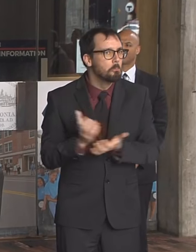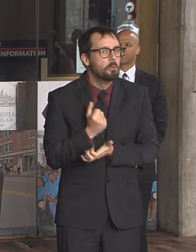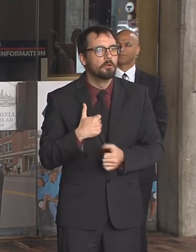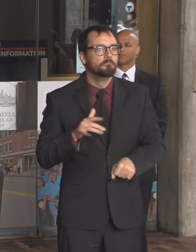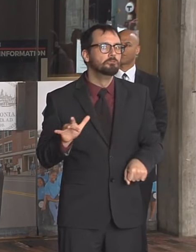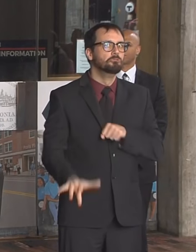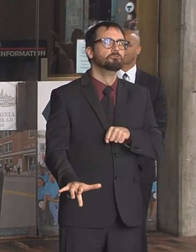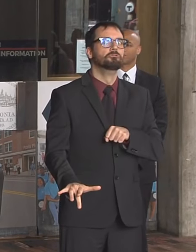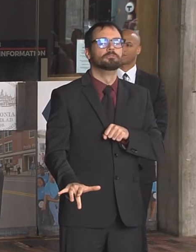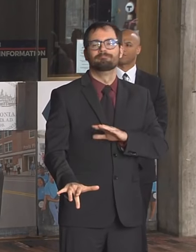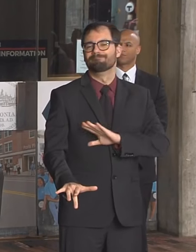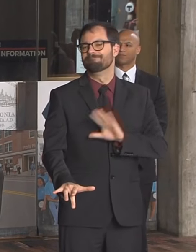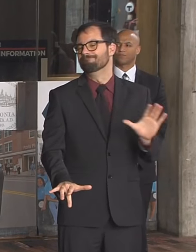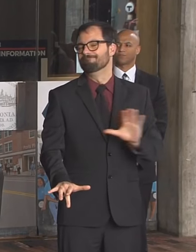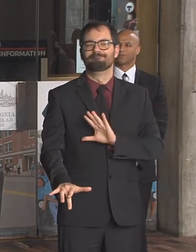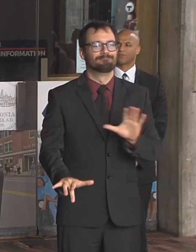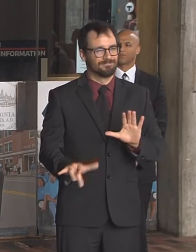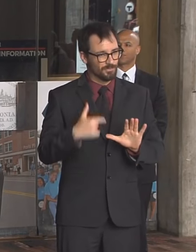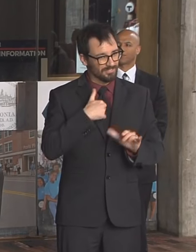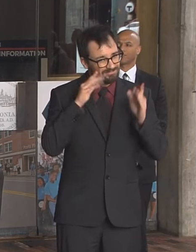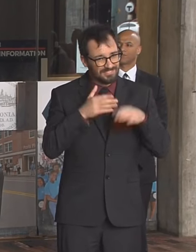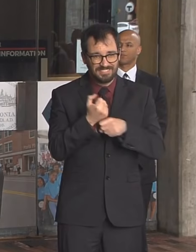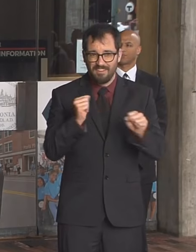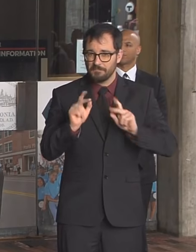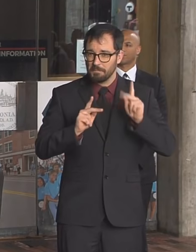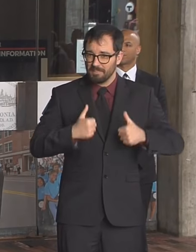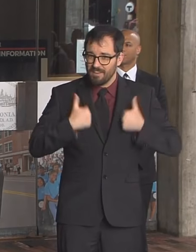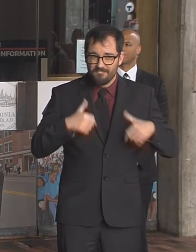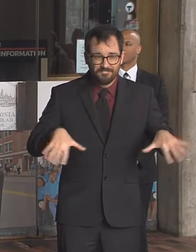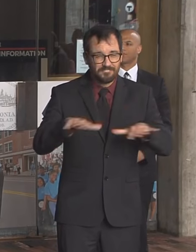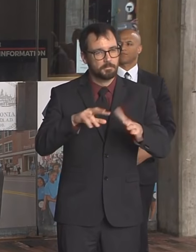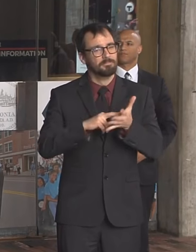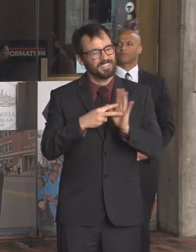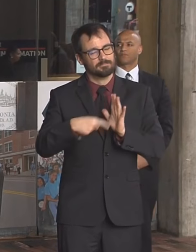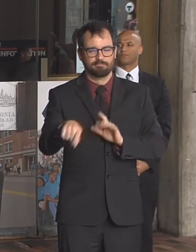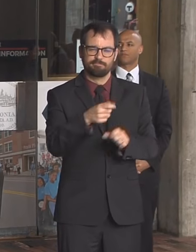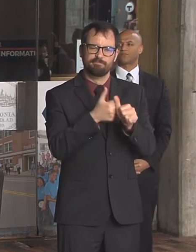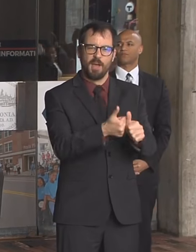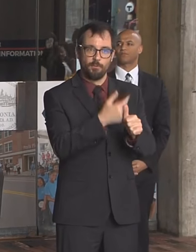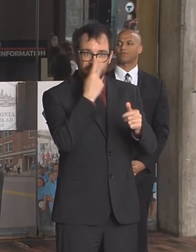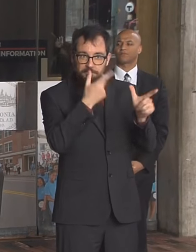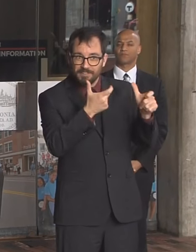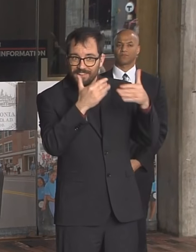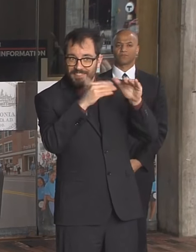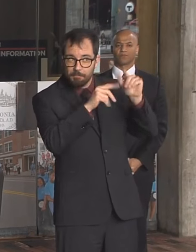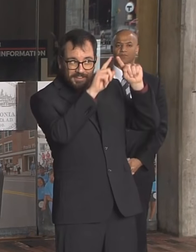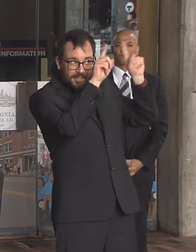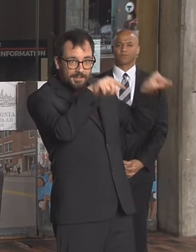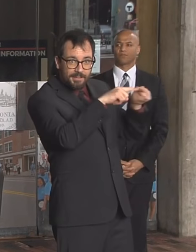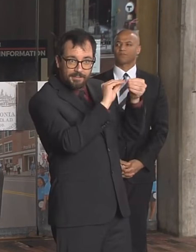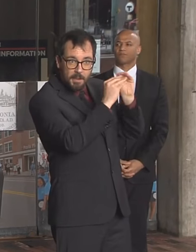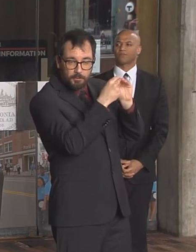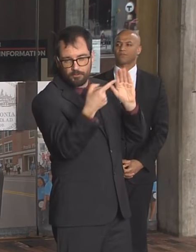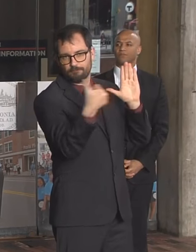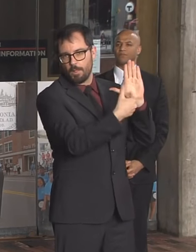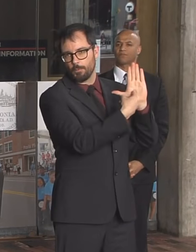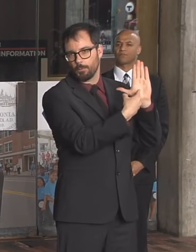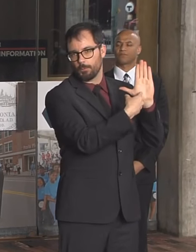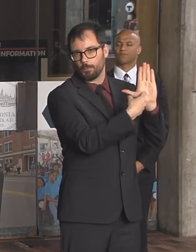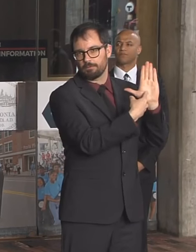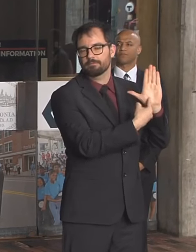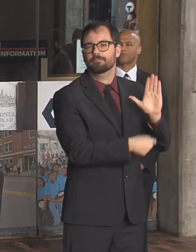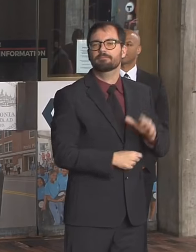lives right now, so we're asking people, please obey the speed limit. I don't want to have to set up speed traps for people that should